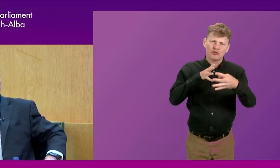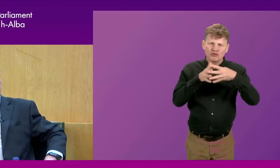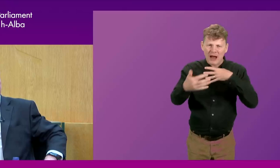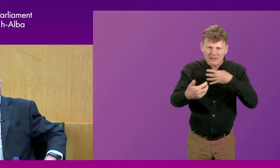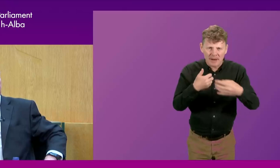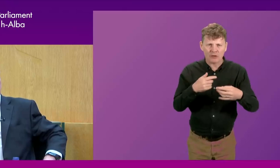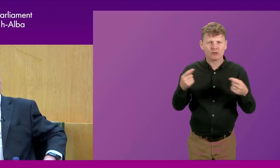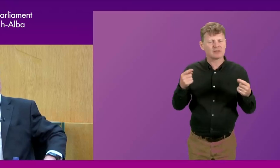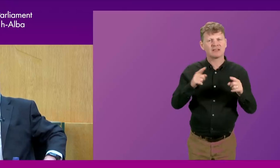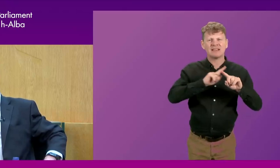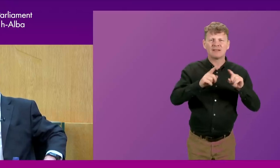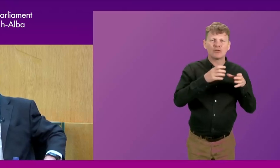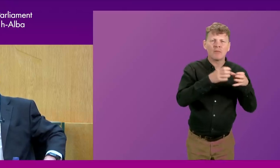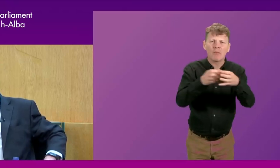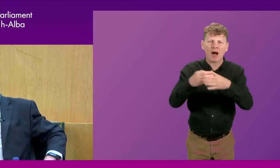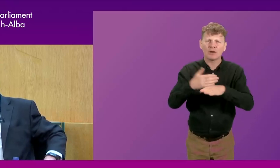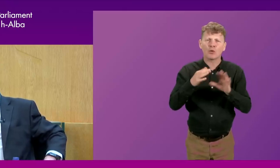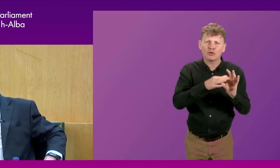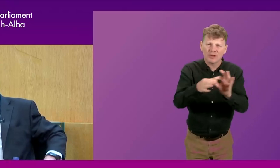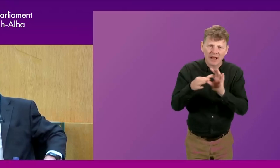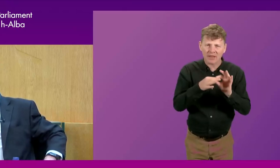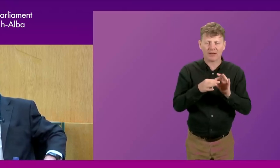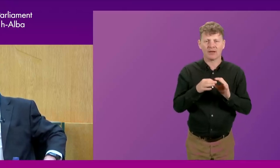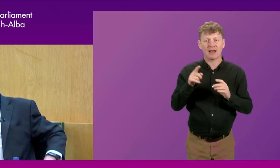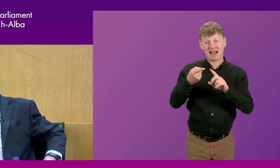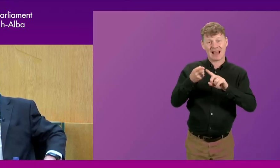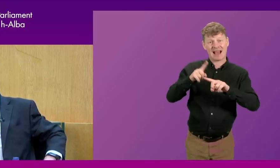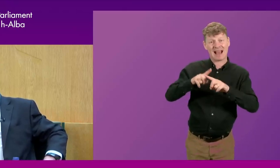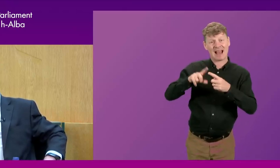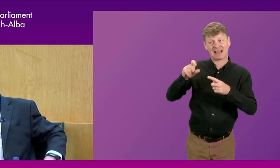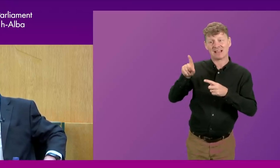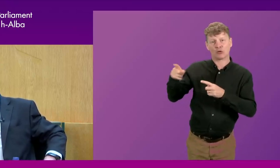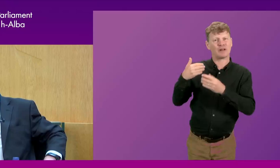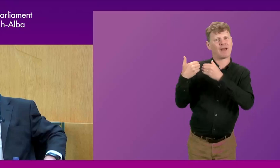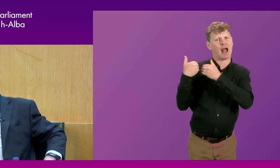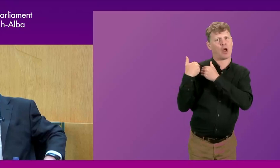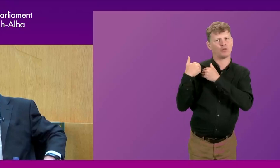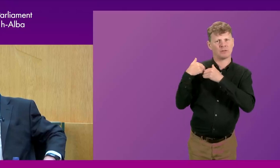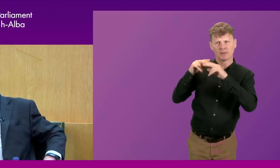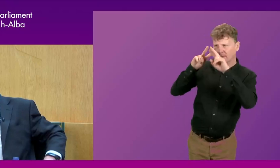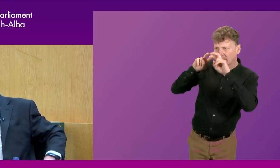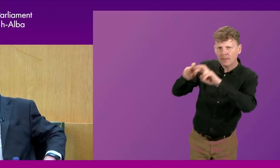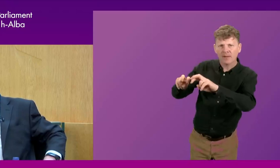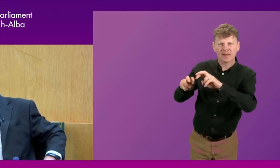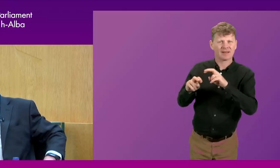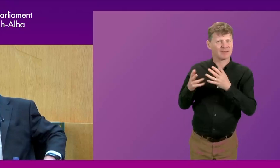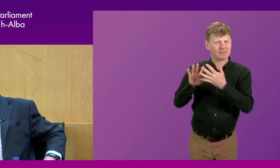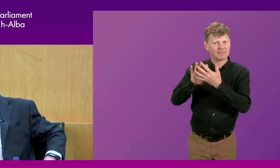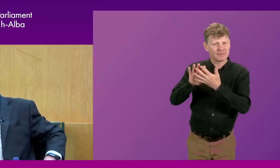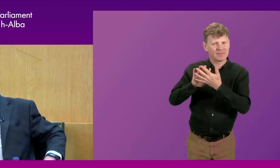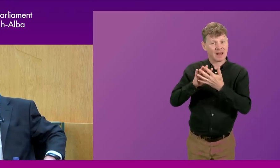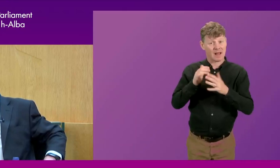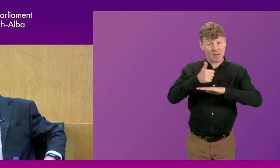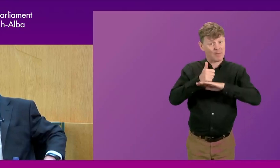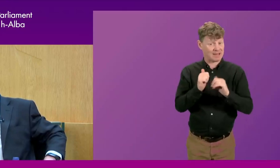-party working, accountability of the executive. And I think the basic values of the Parliament